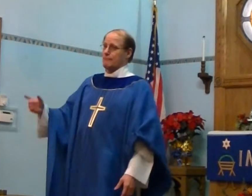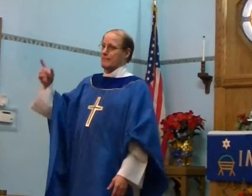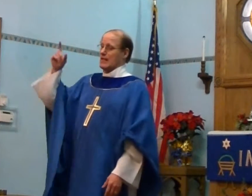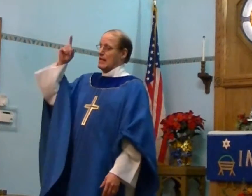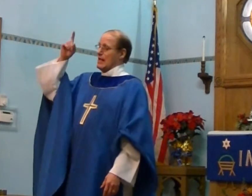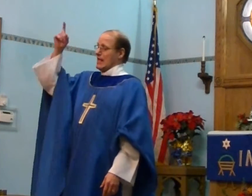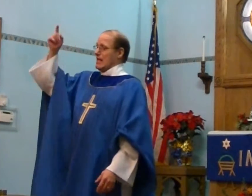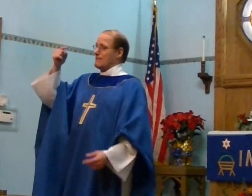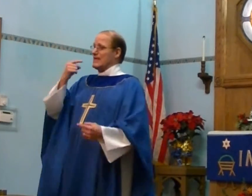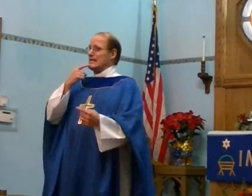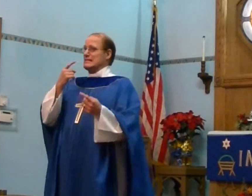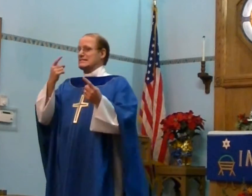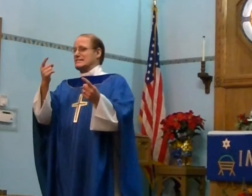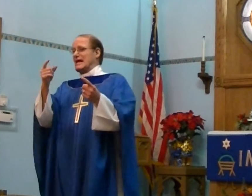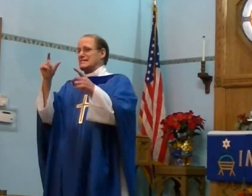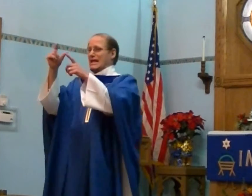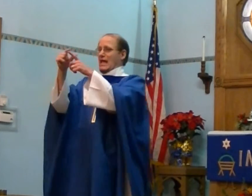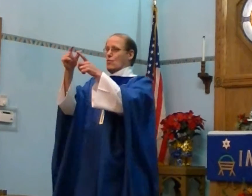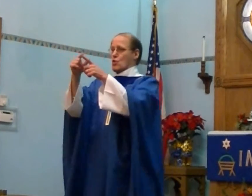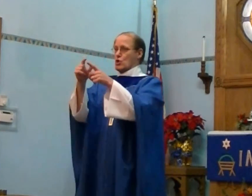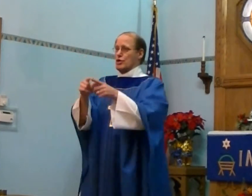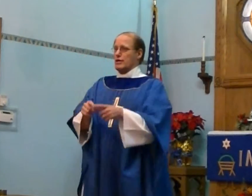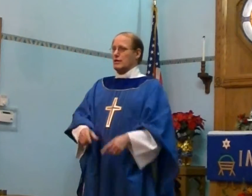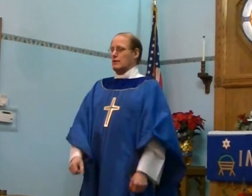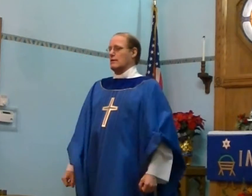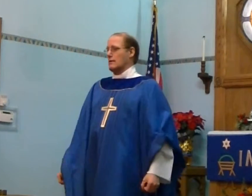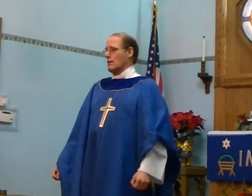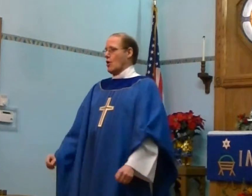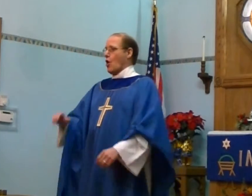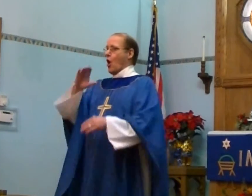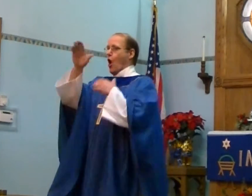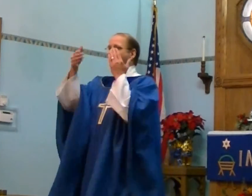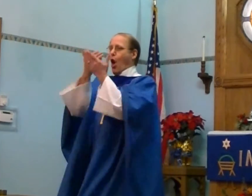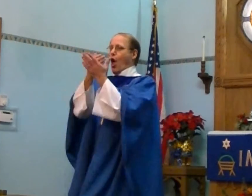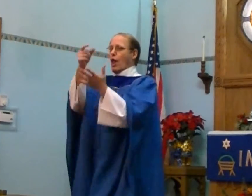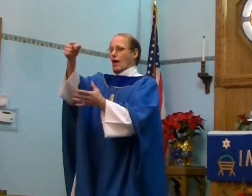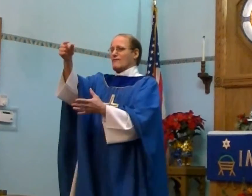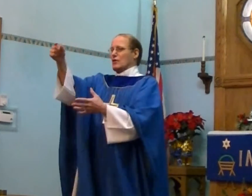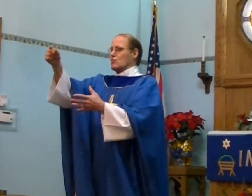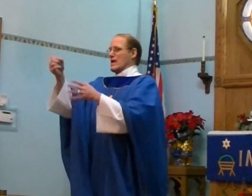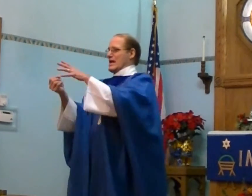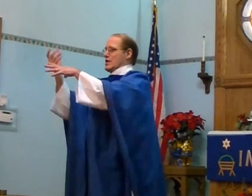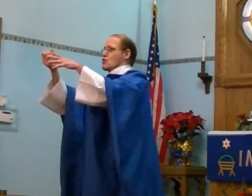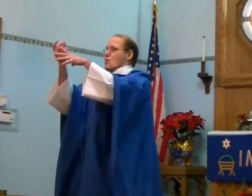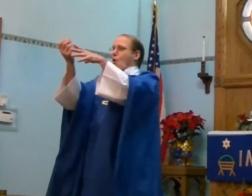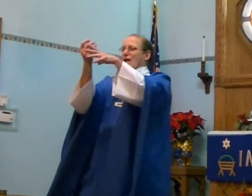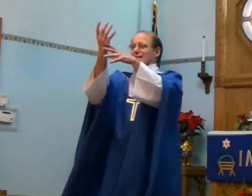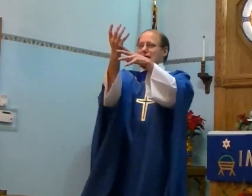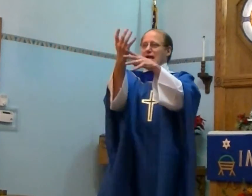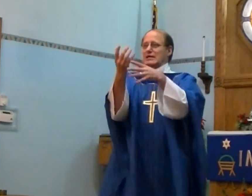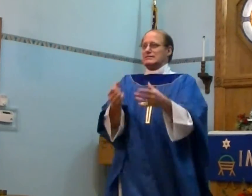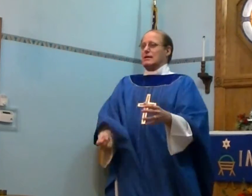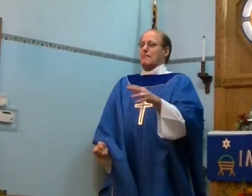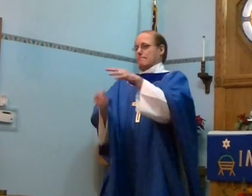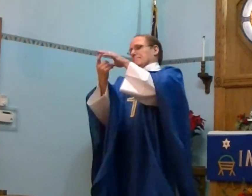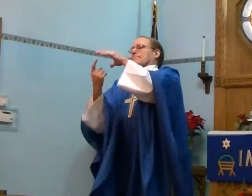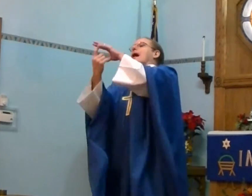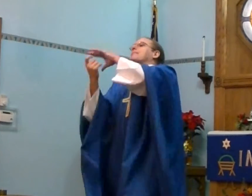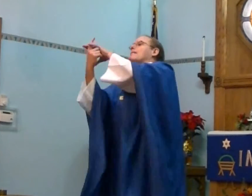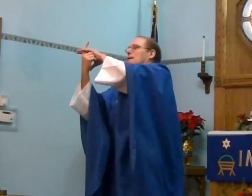if he says a word all of the green growing things pop up